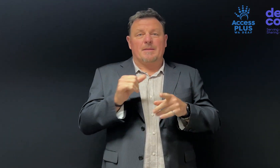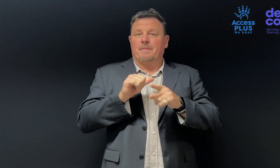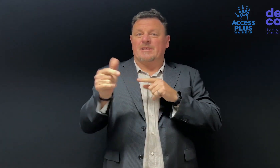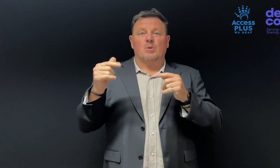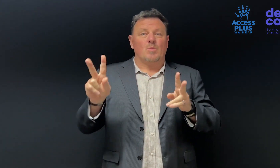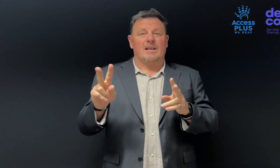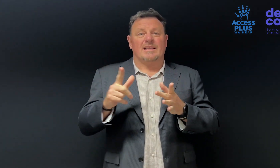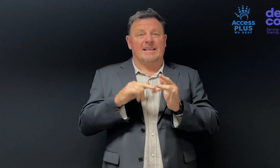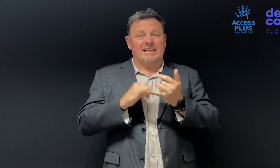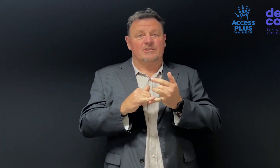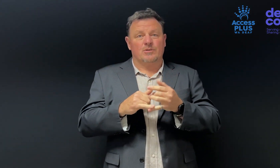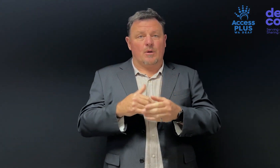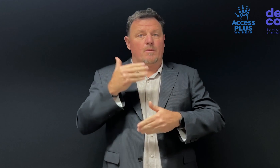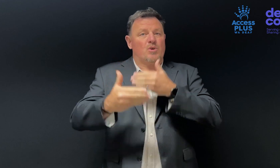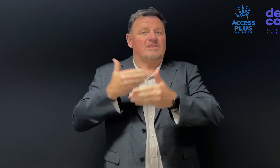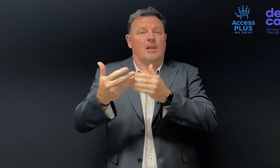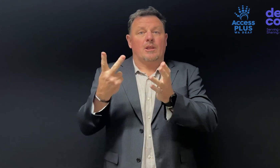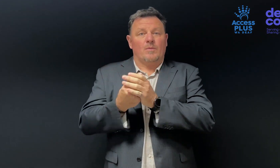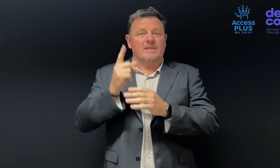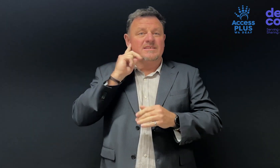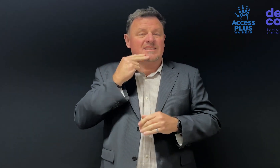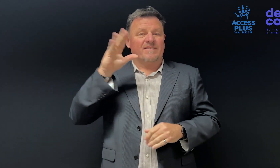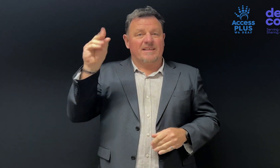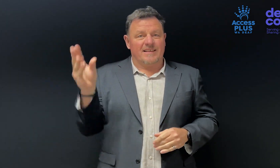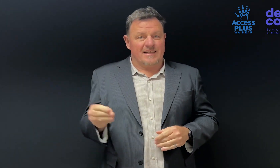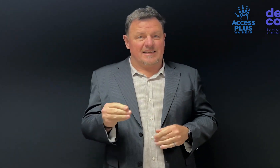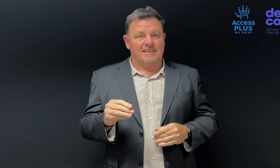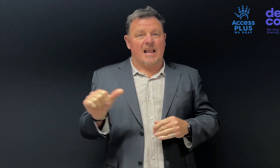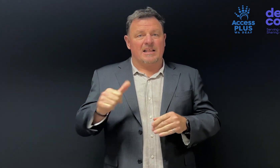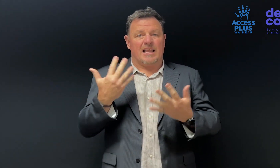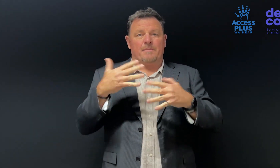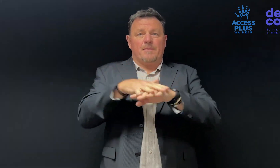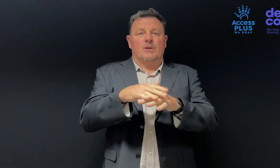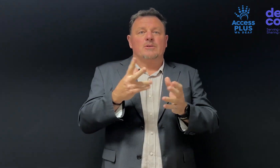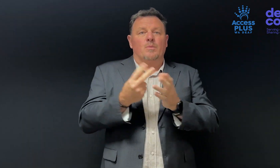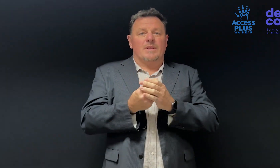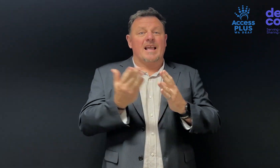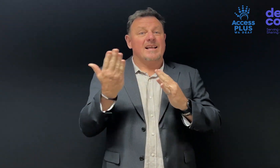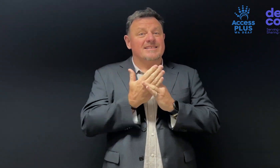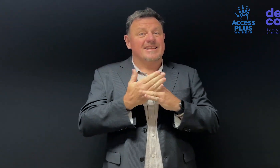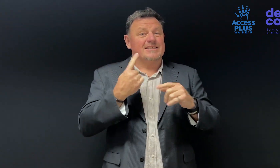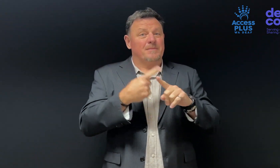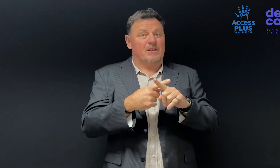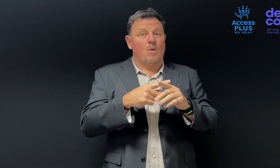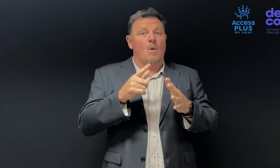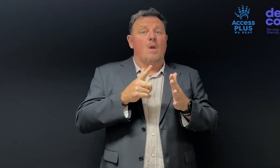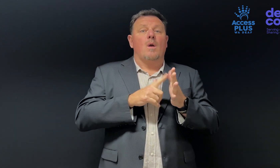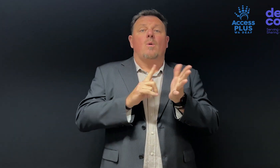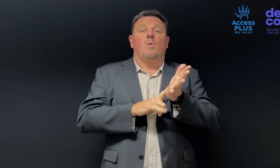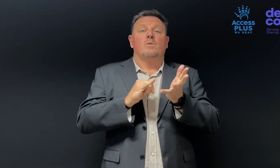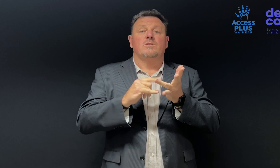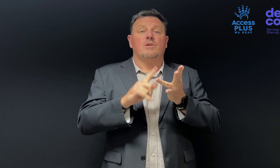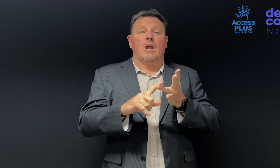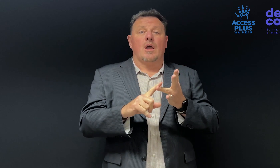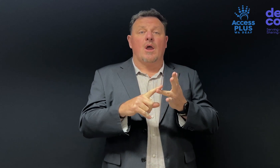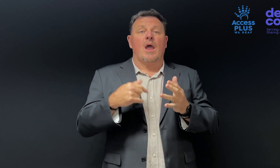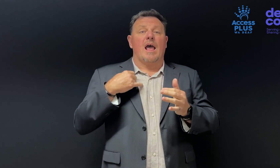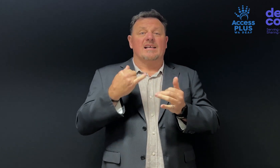The best way to proceed is to work with Deaf Connect and merge Access Plus with Deaf Connect.